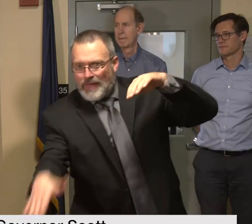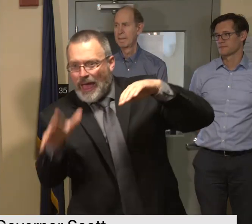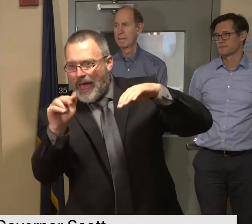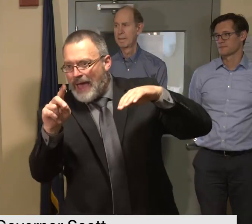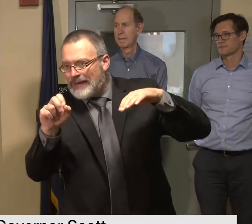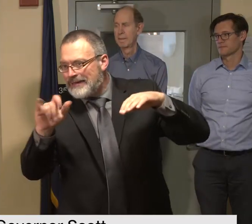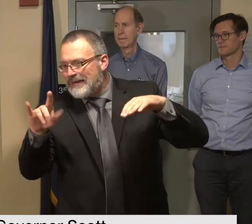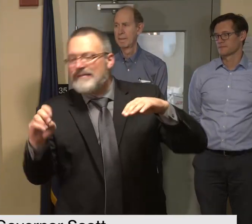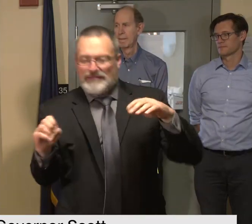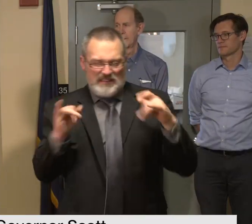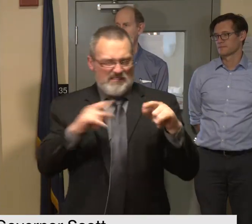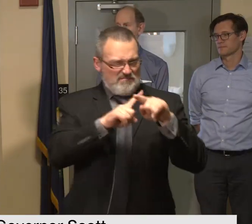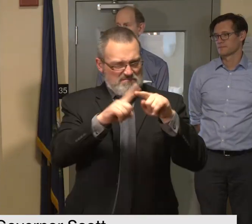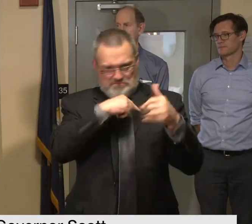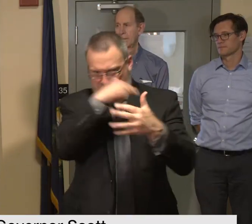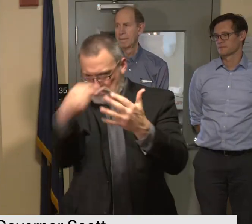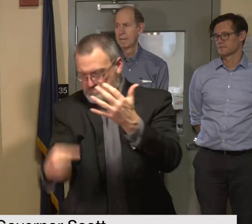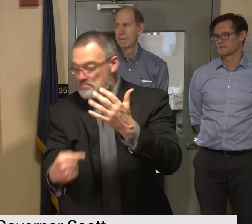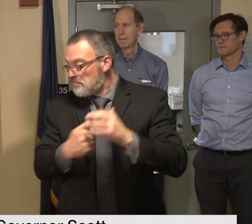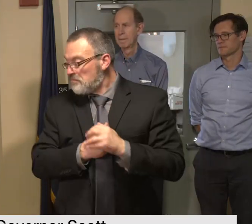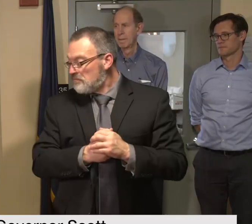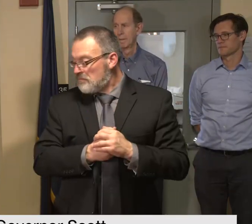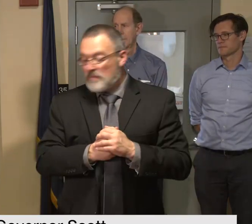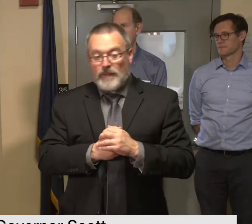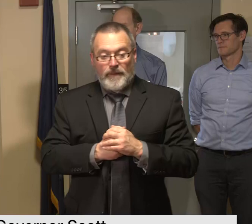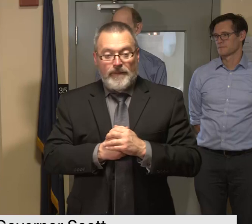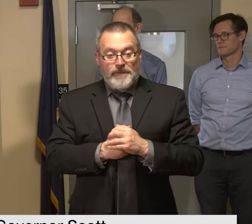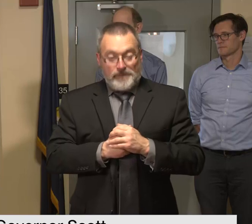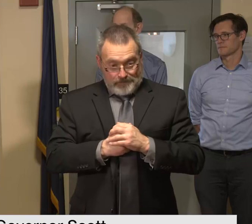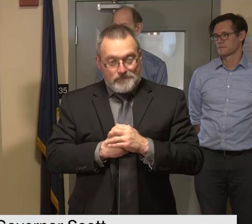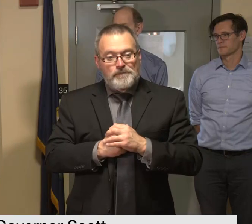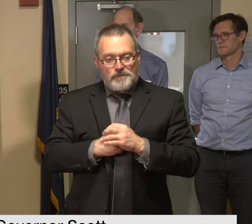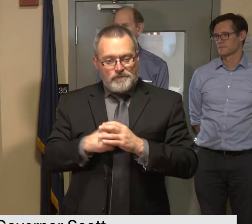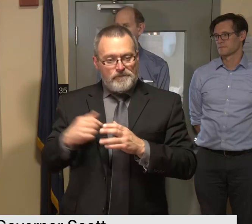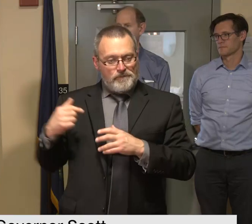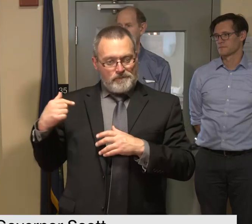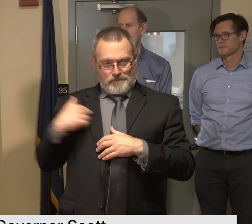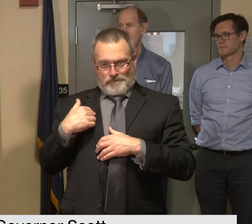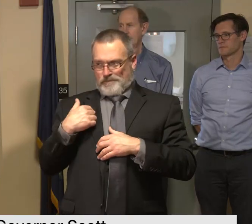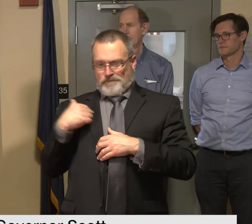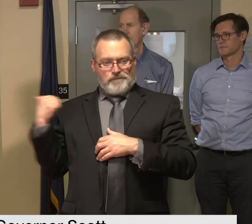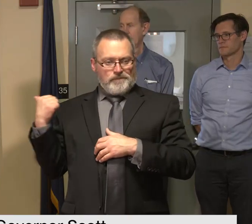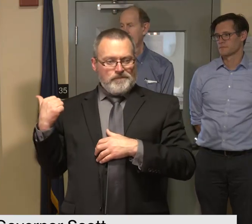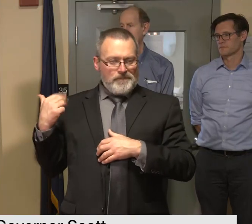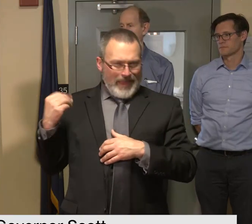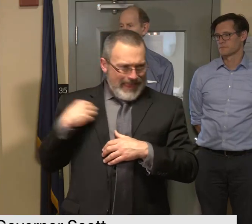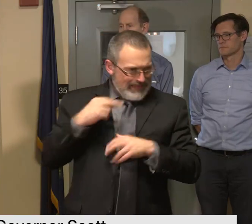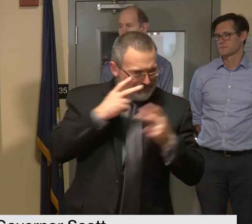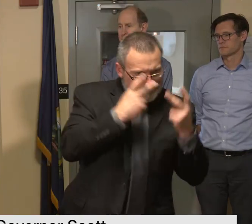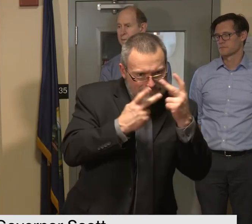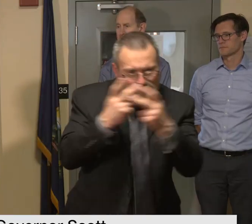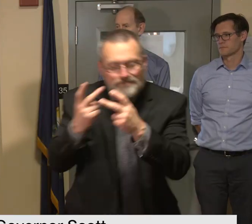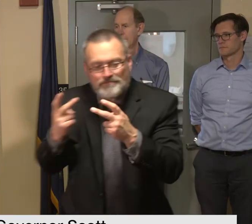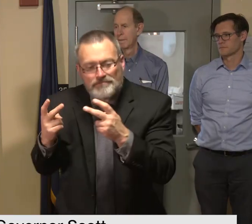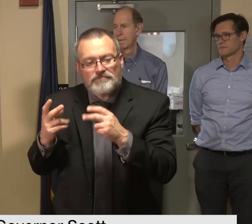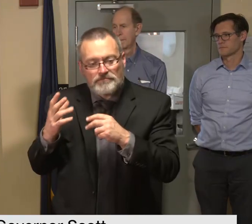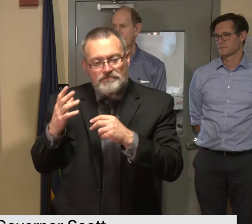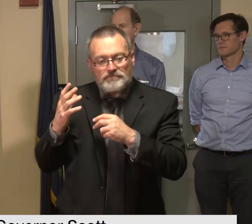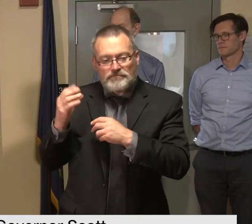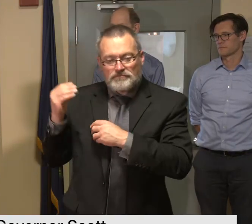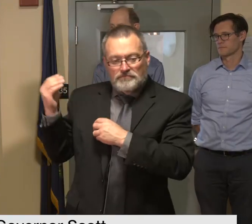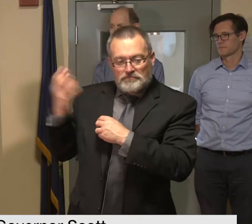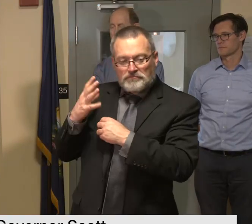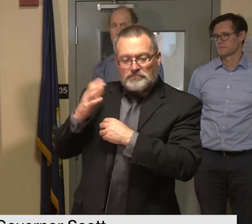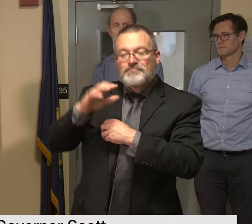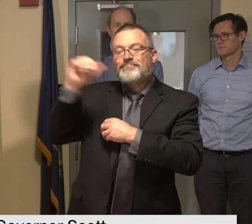i want to emphasize a handful of the points commissioner morrison made and add a couple and are specific we encourage